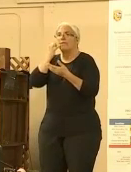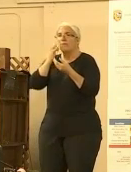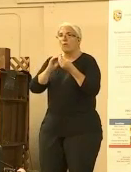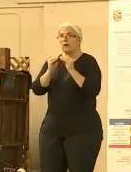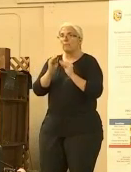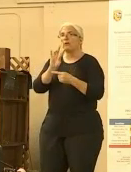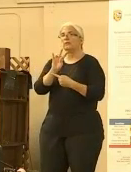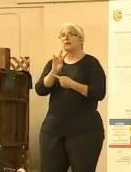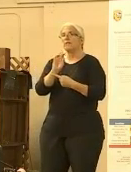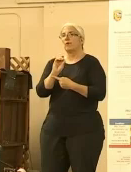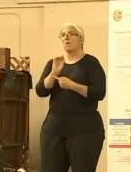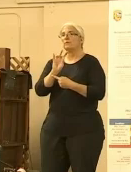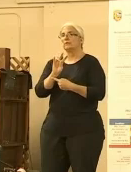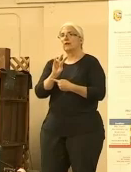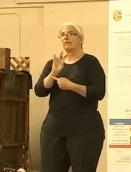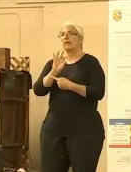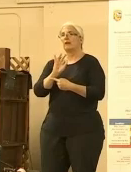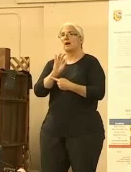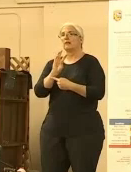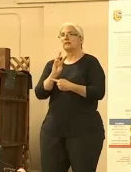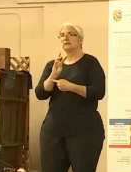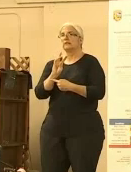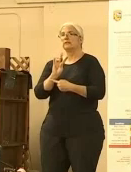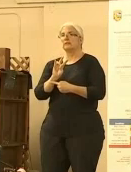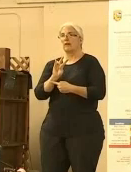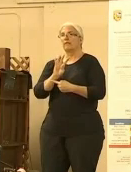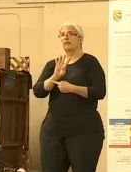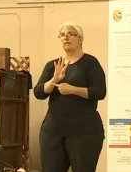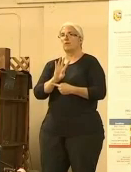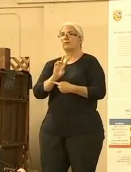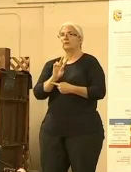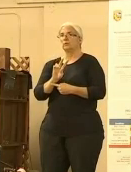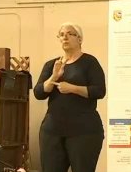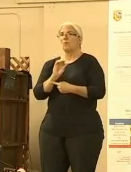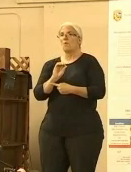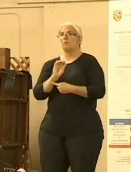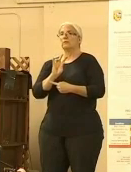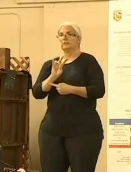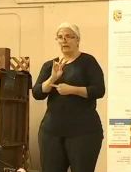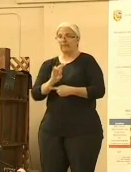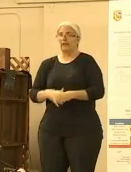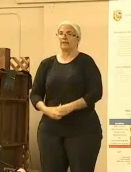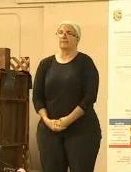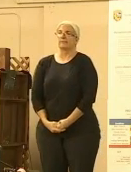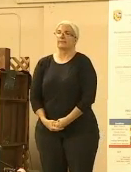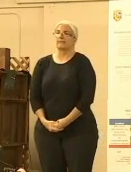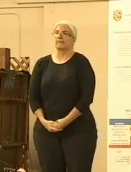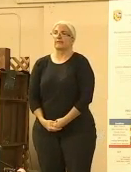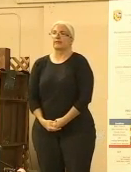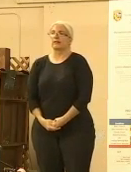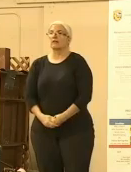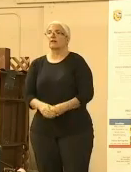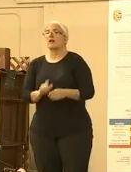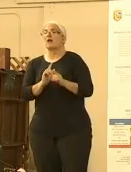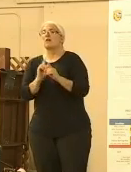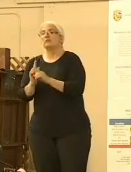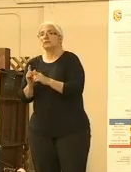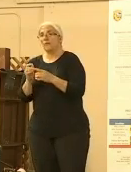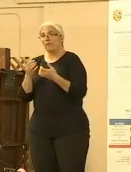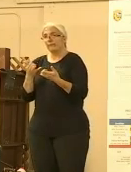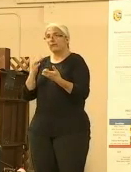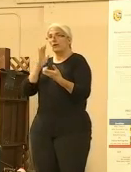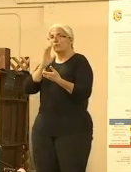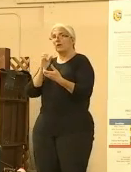-4207, and now with an operational update, I'd like to bring up Chief Chris Waters.